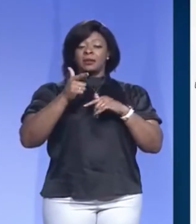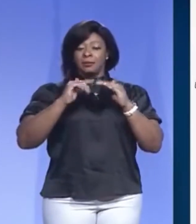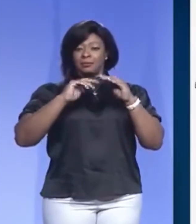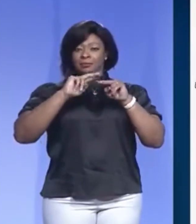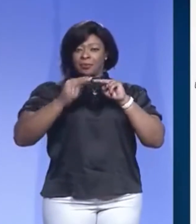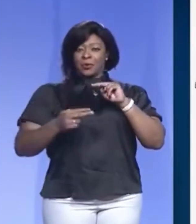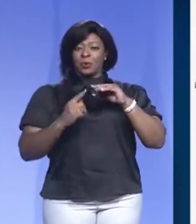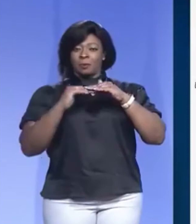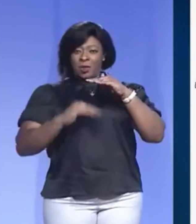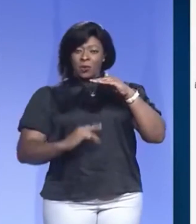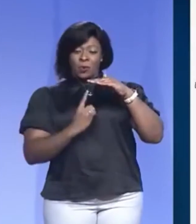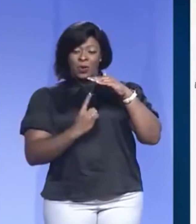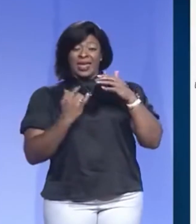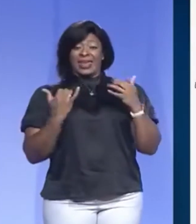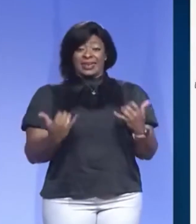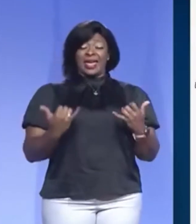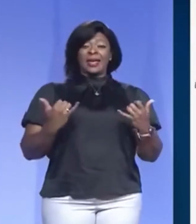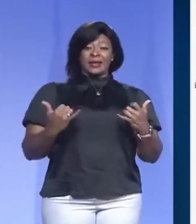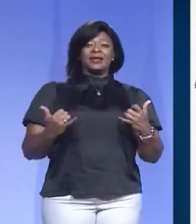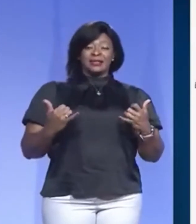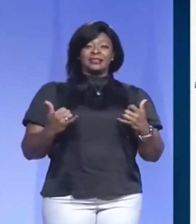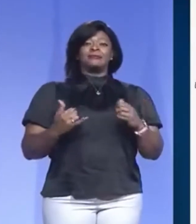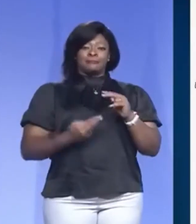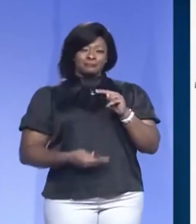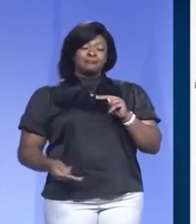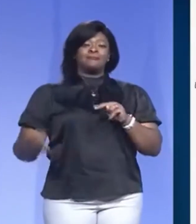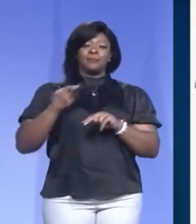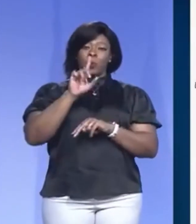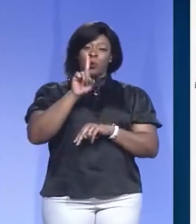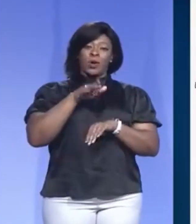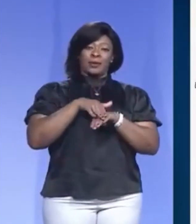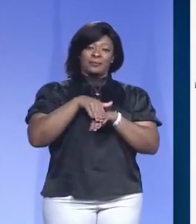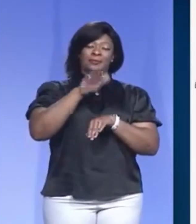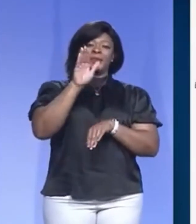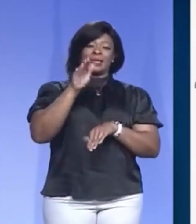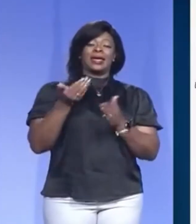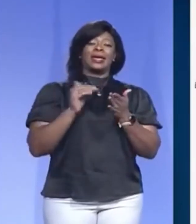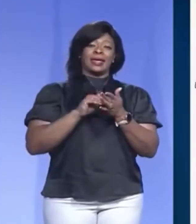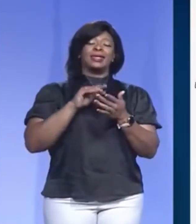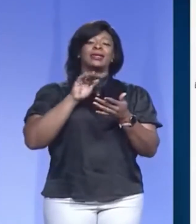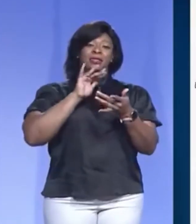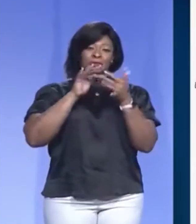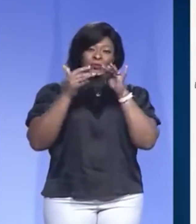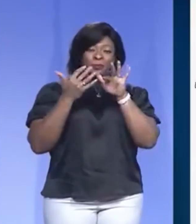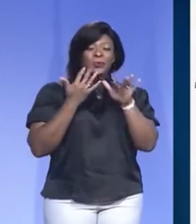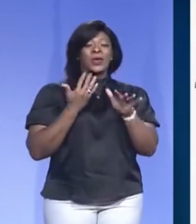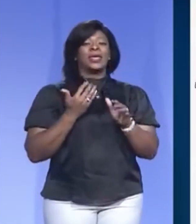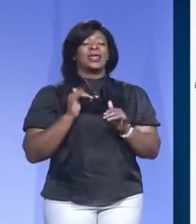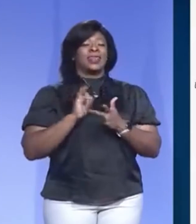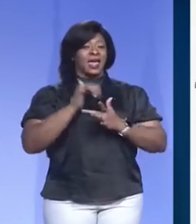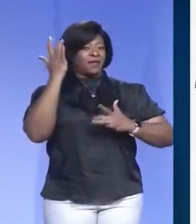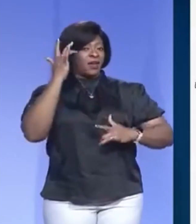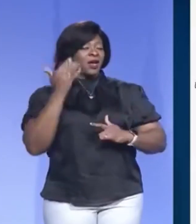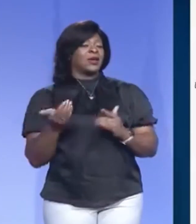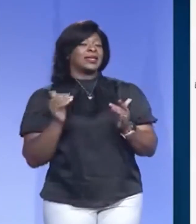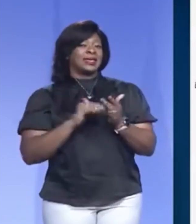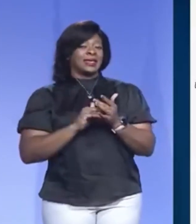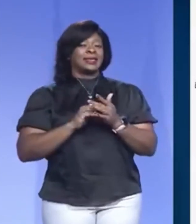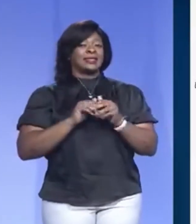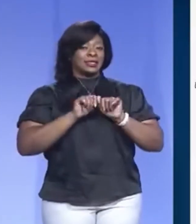but now it has oscillated back up above one and we are once again growing the epidemic as is